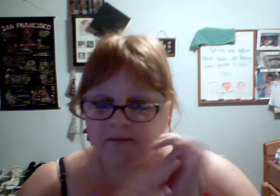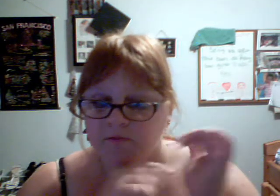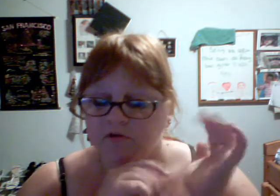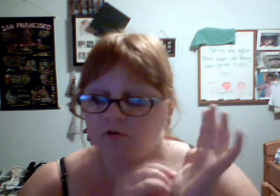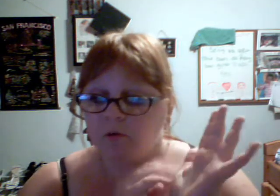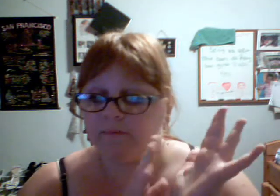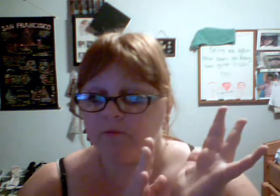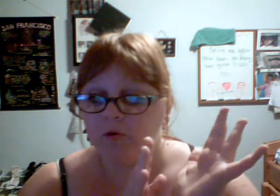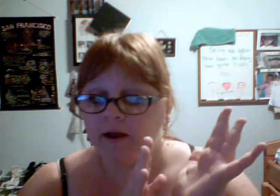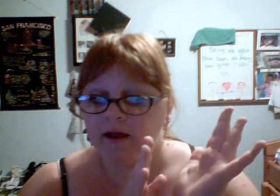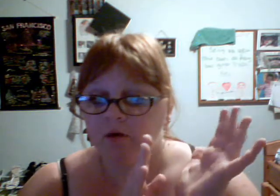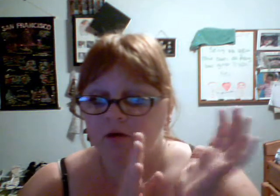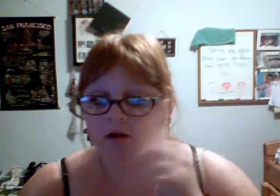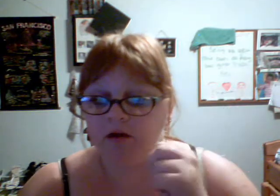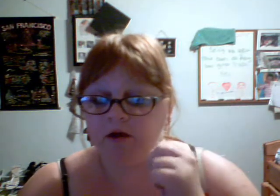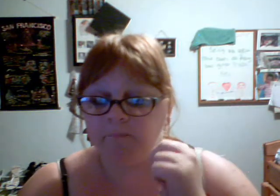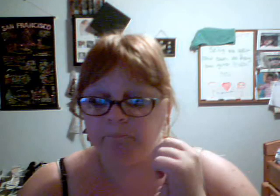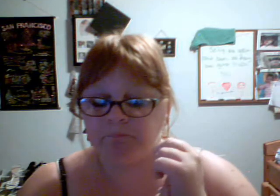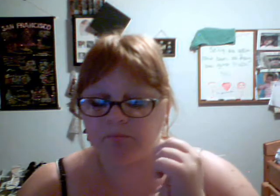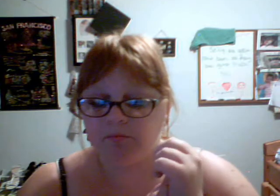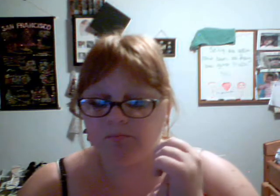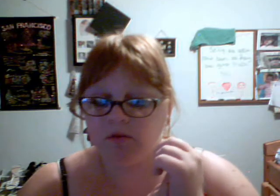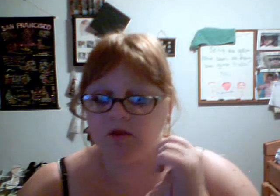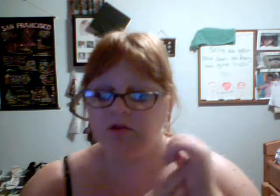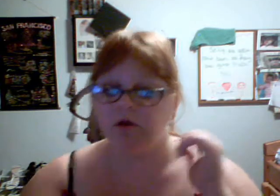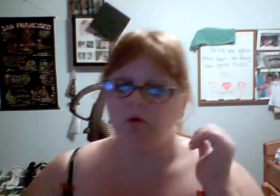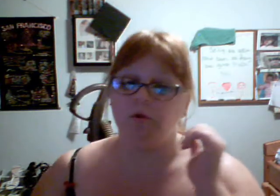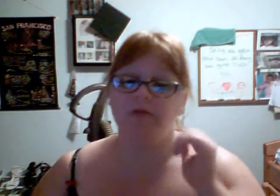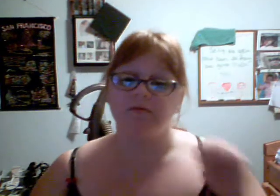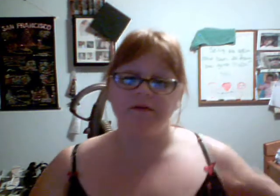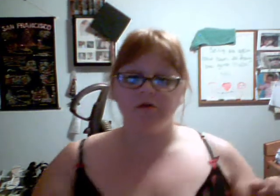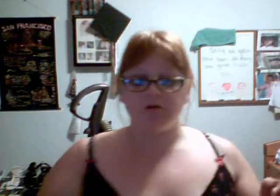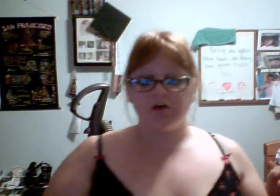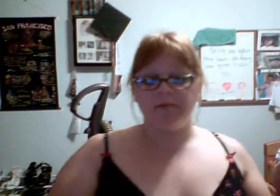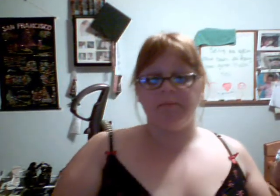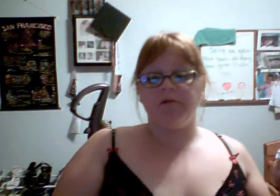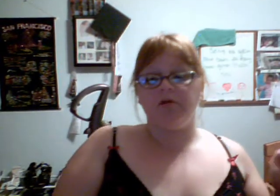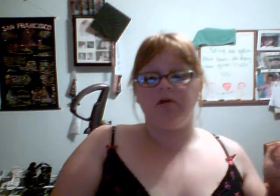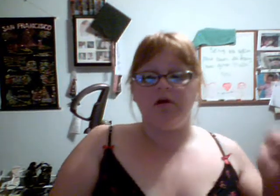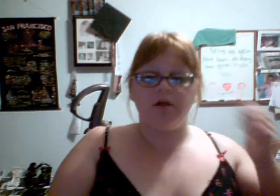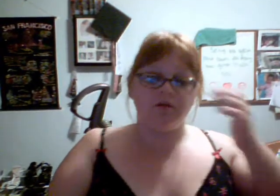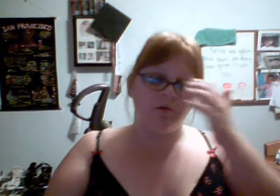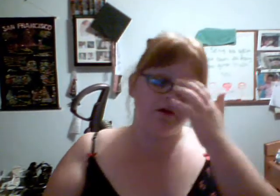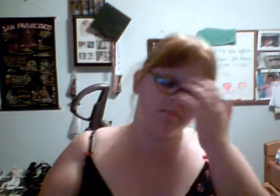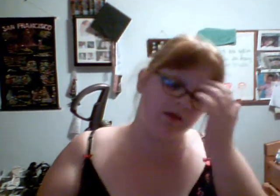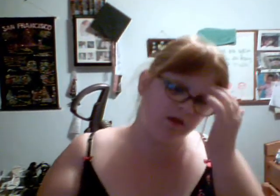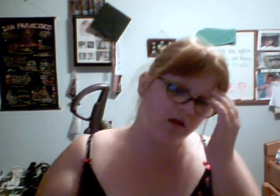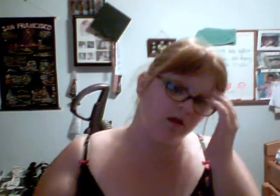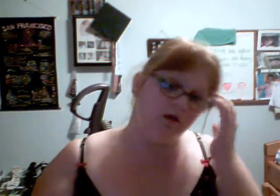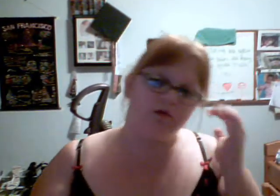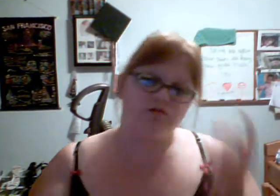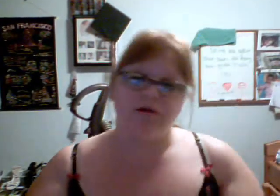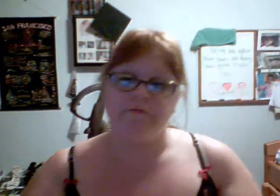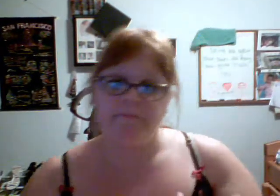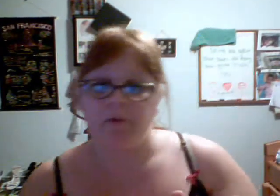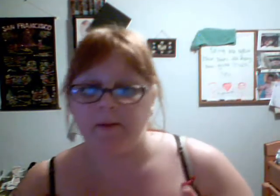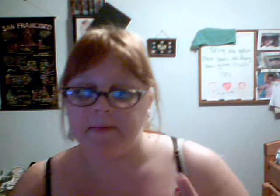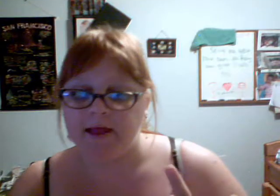computer's totally full right now. Um, so, whatever videos are going to be uploaded are either going to be straight from my webcam